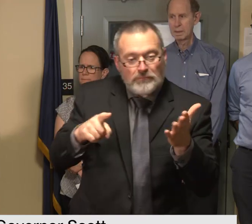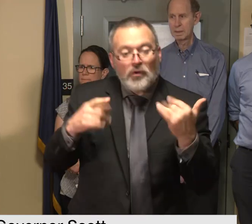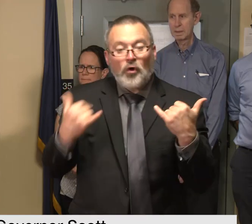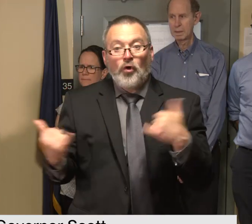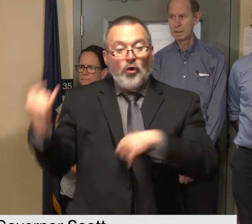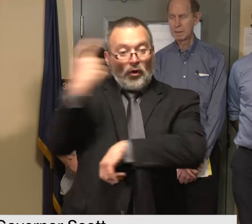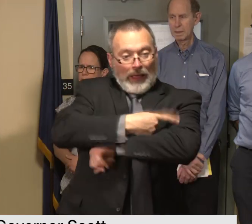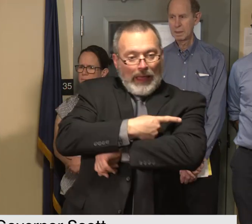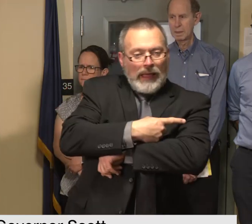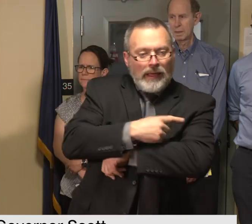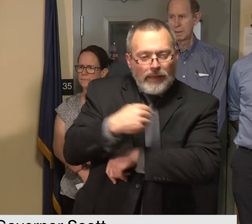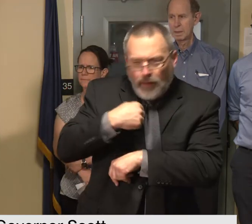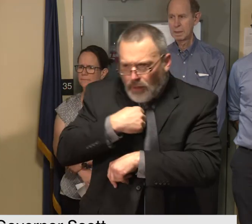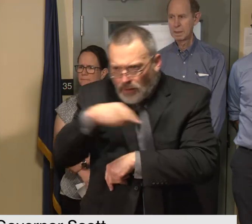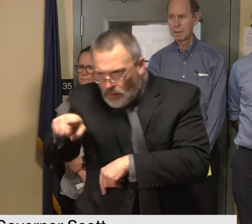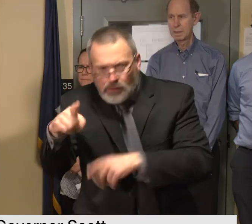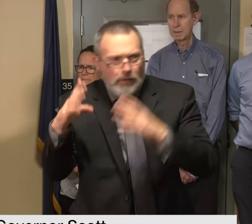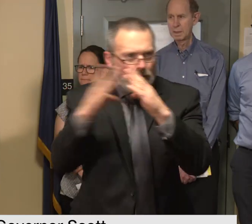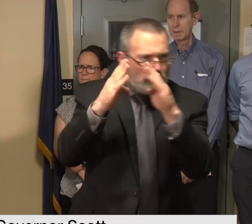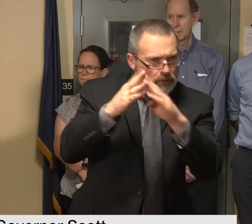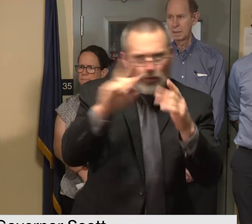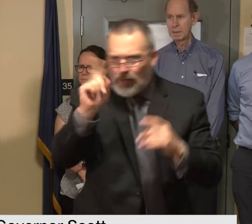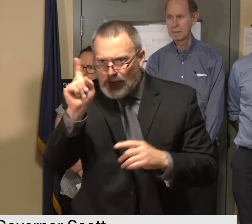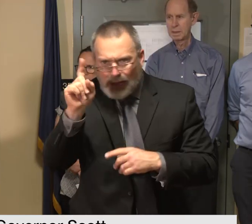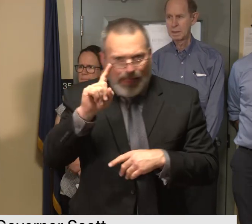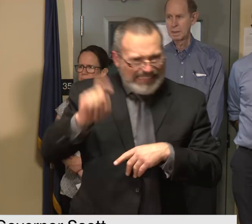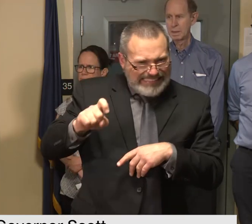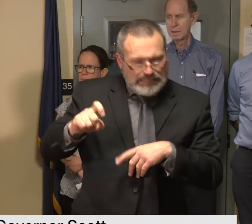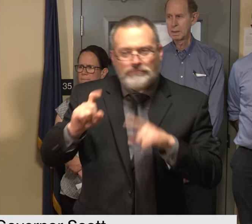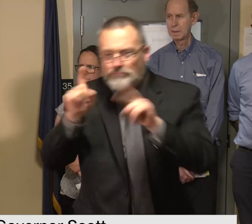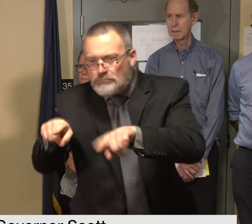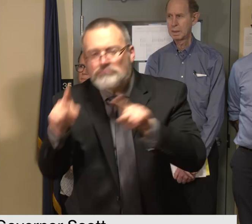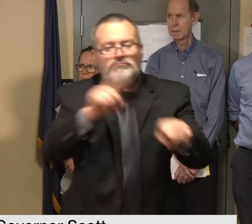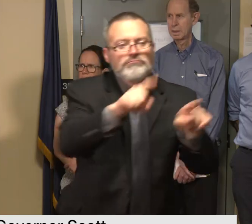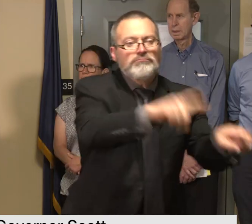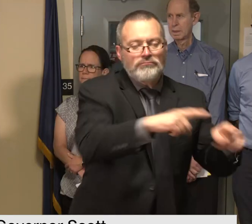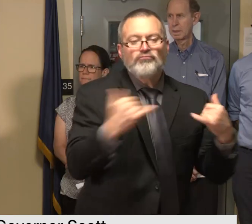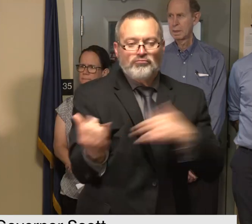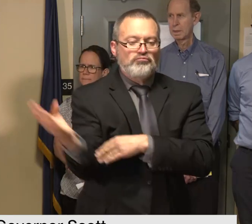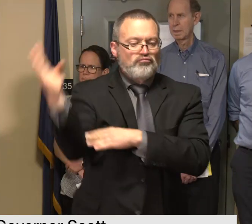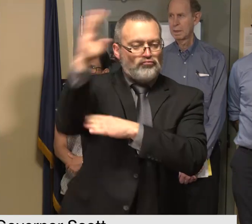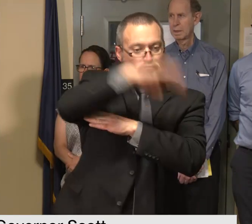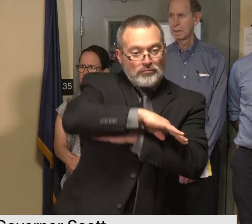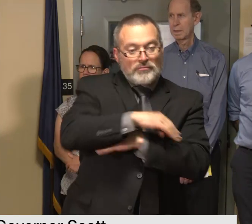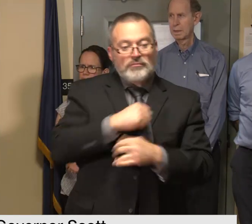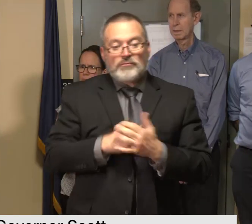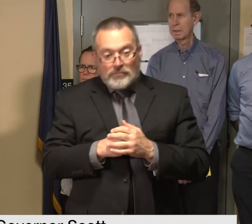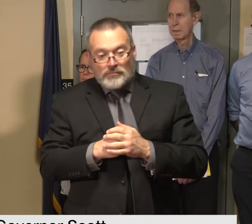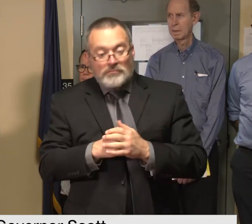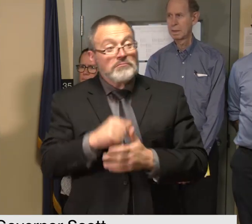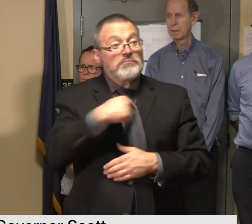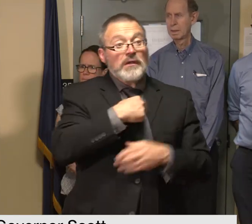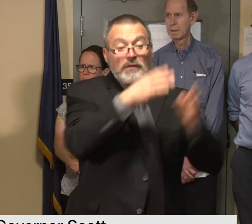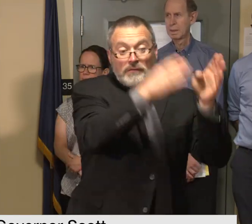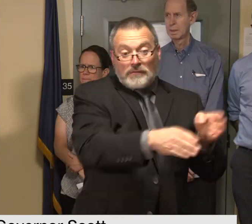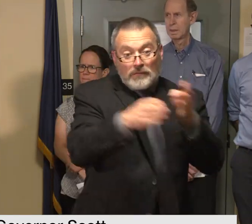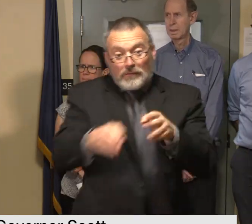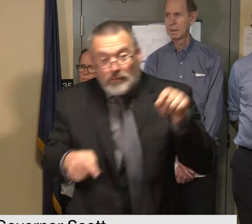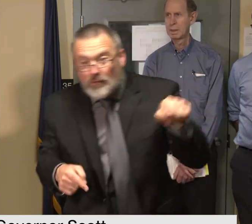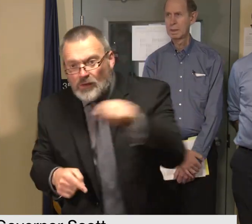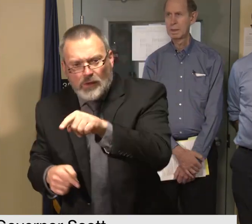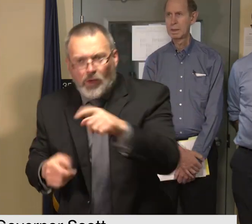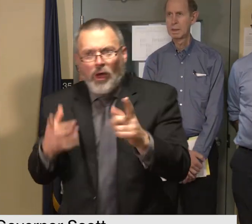and here's what impacted people and communities should be doing I'm going to describe some